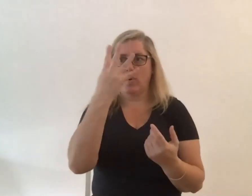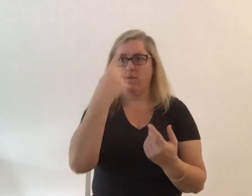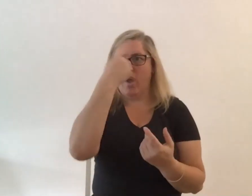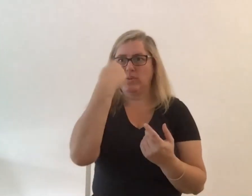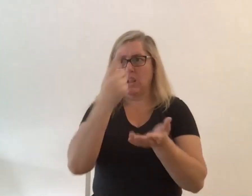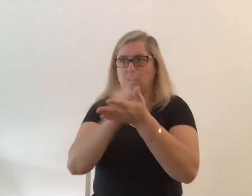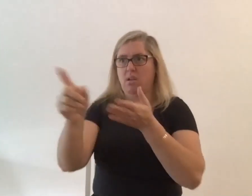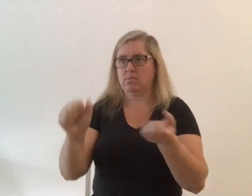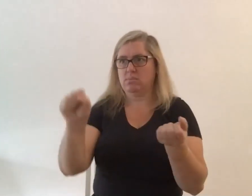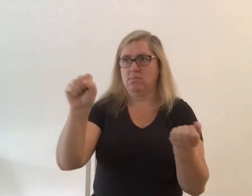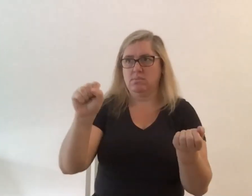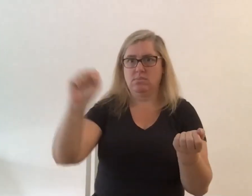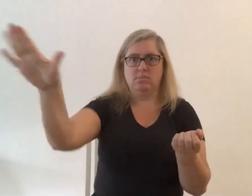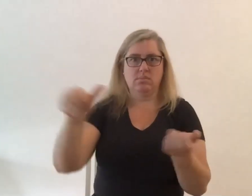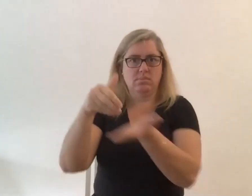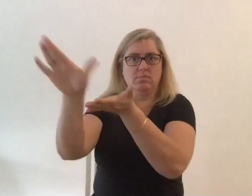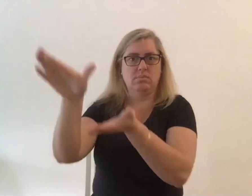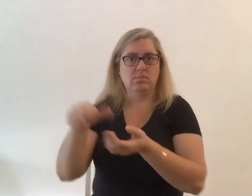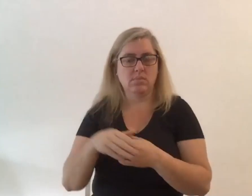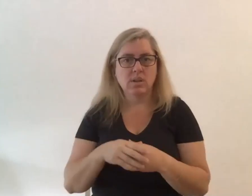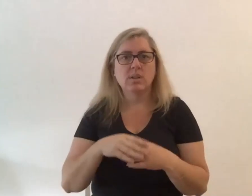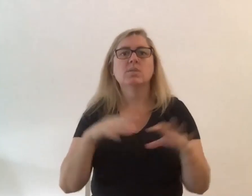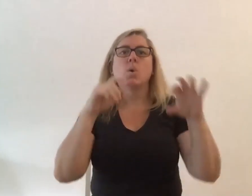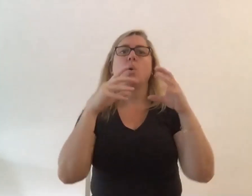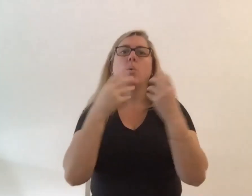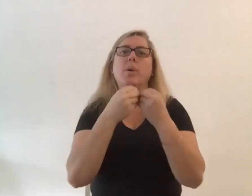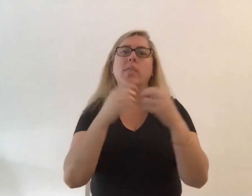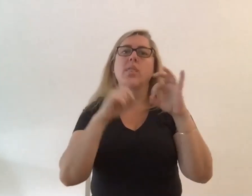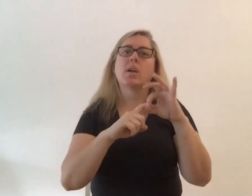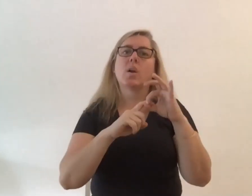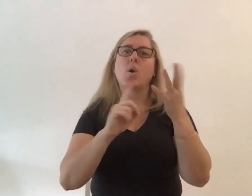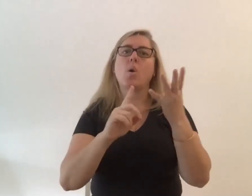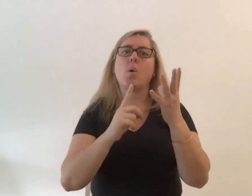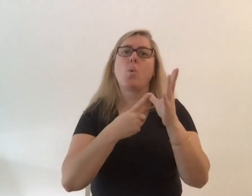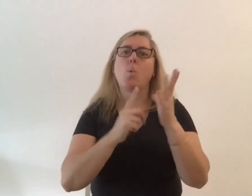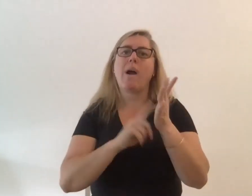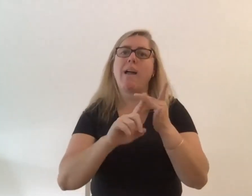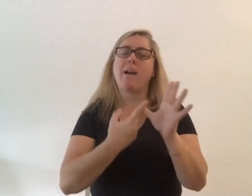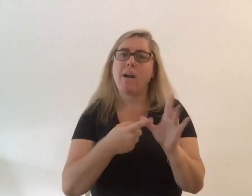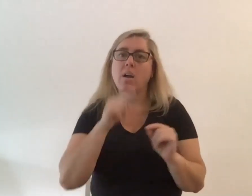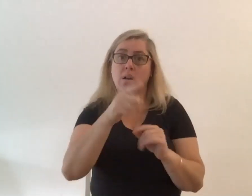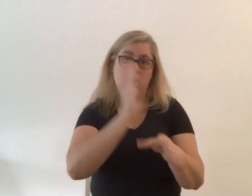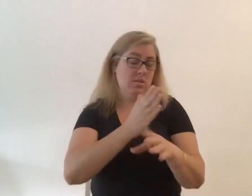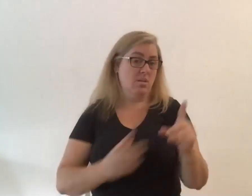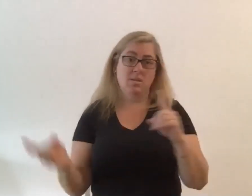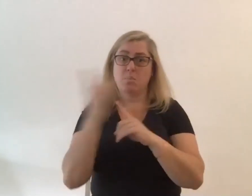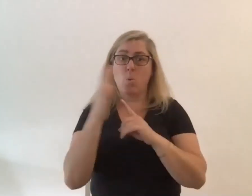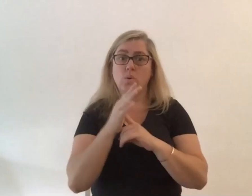with qualia um it was really important to give people who don't normally get the